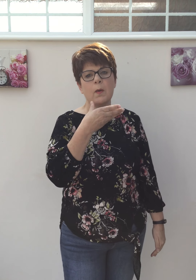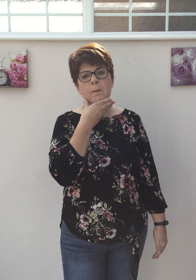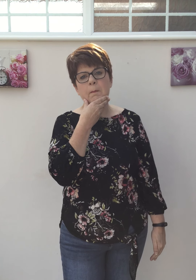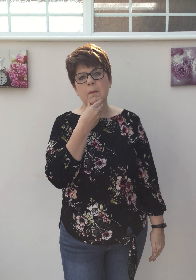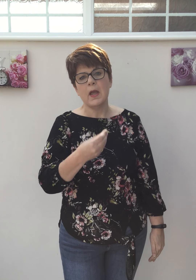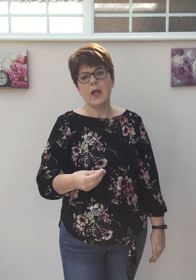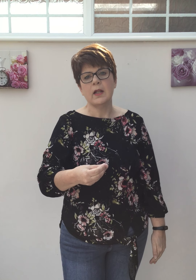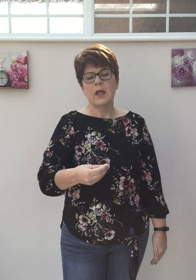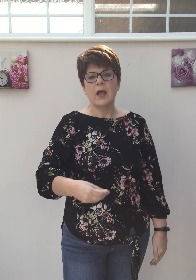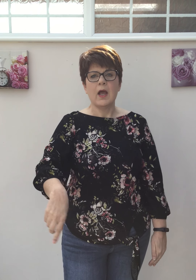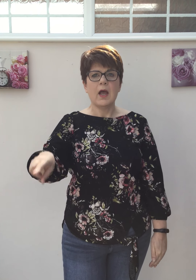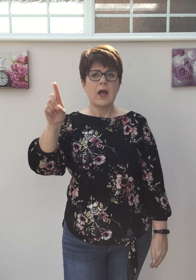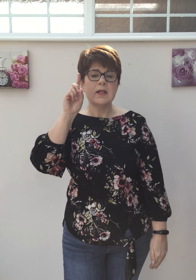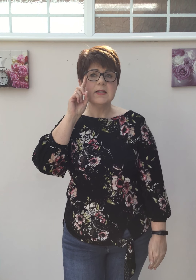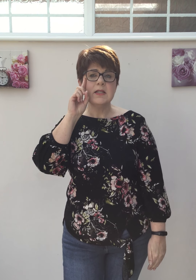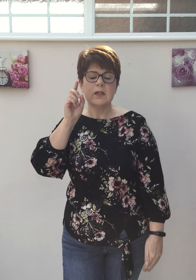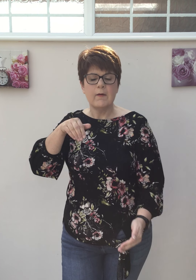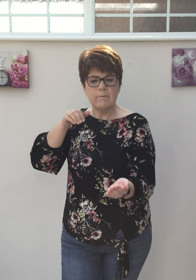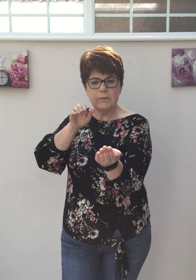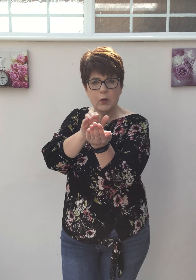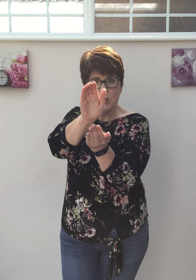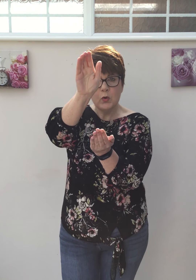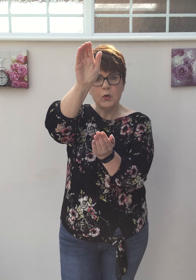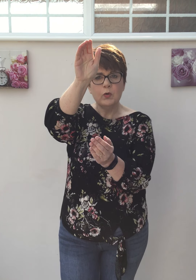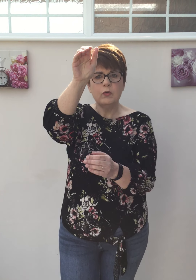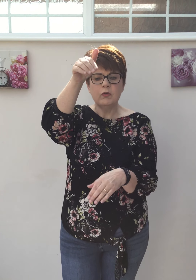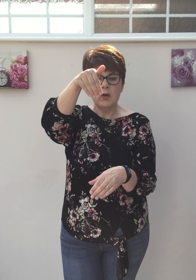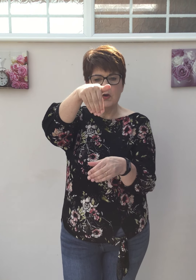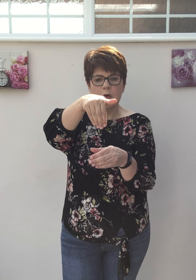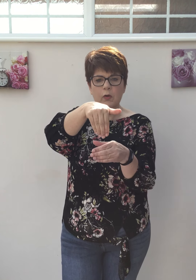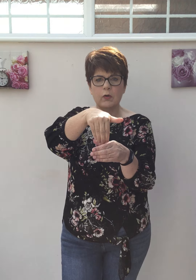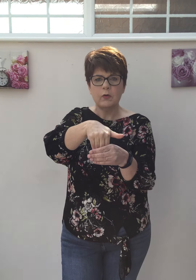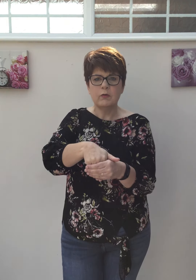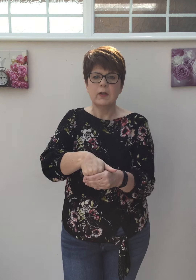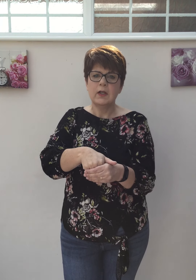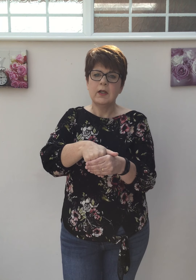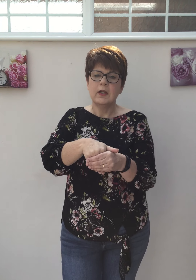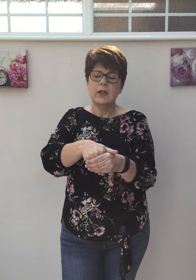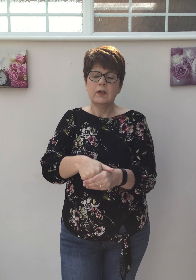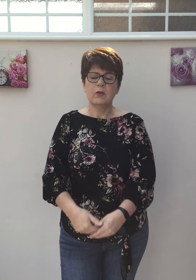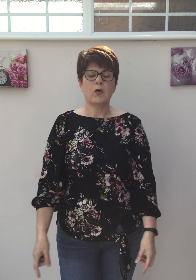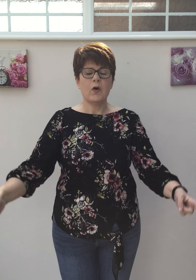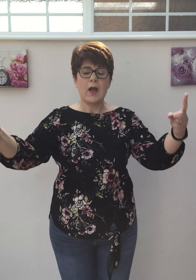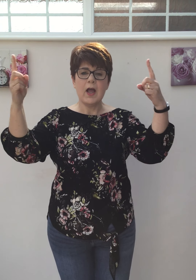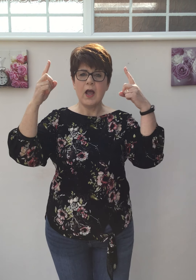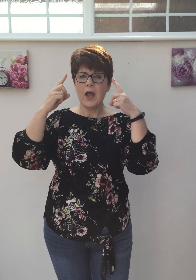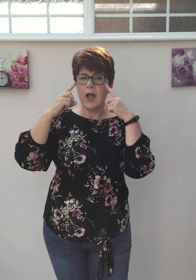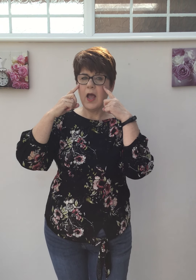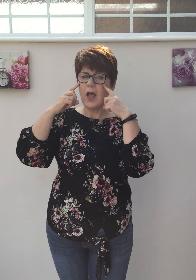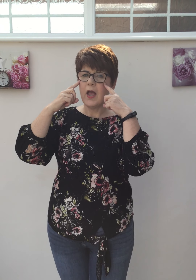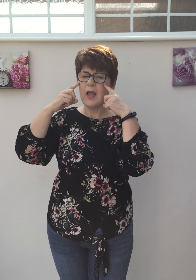man I've seen a future in life I